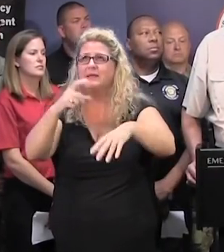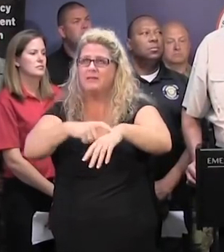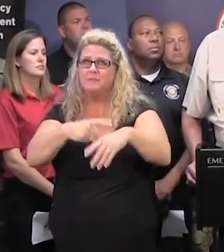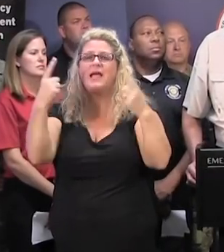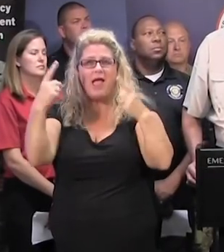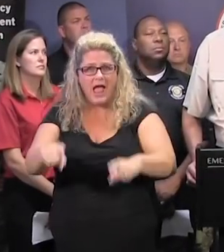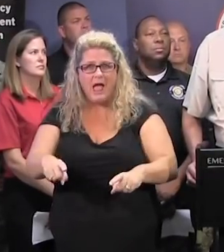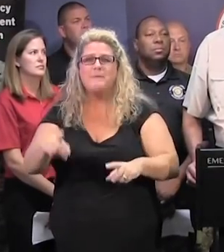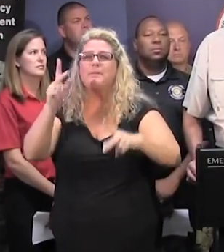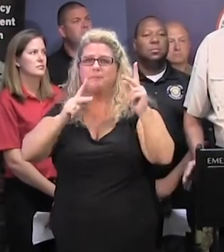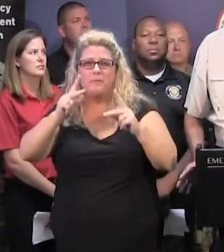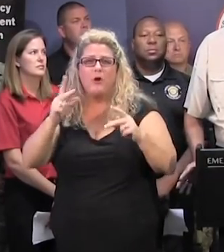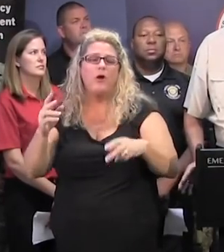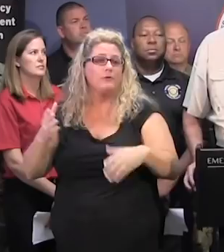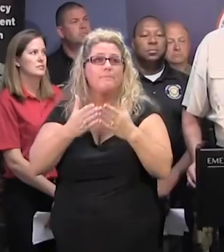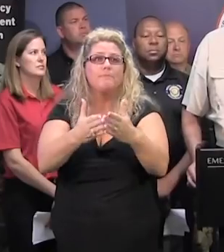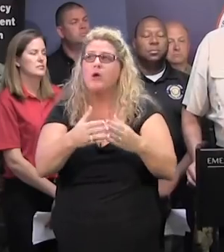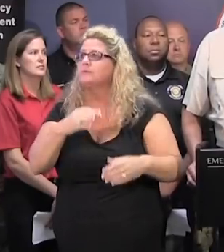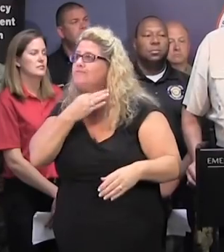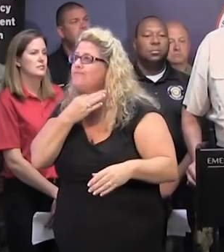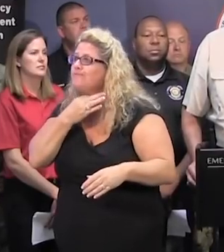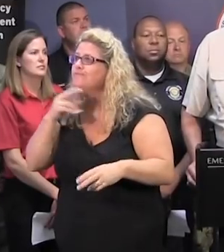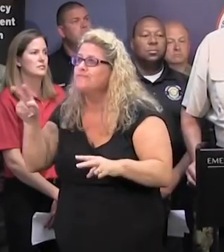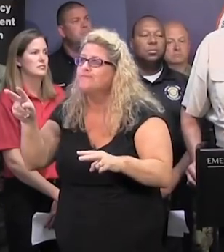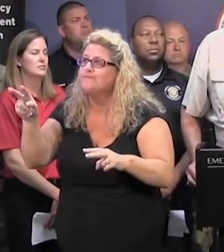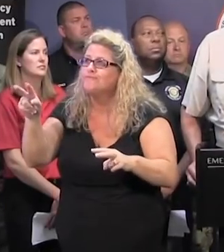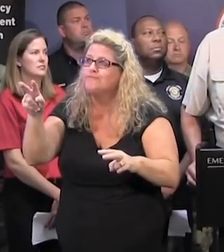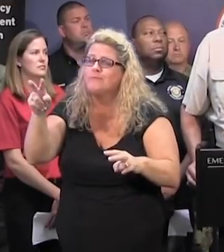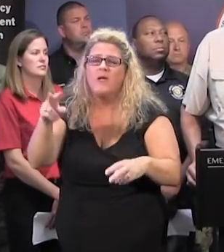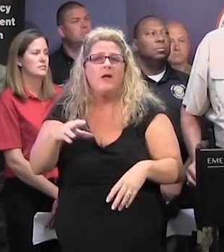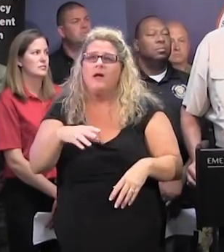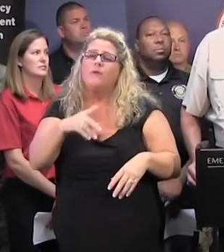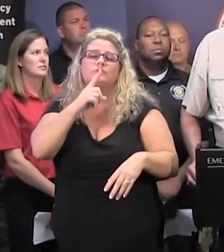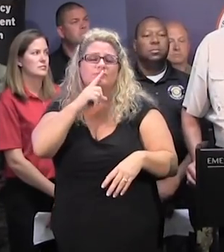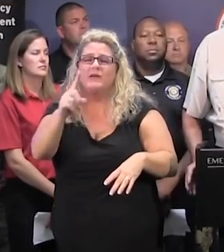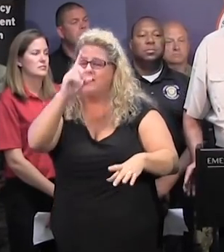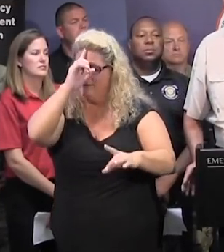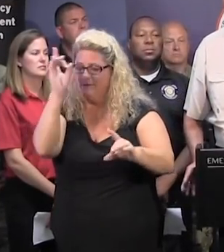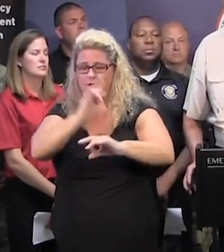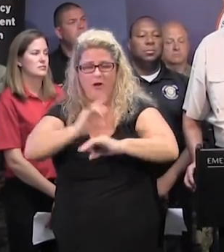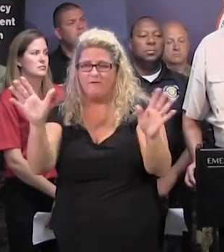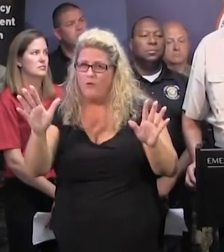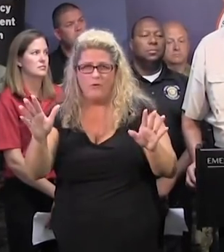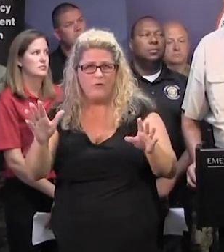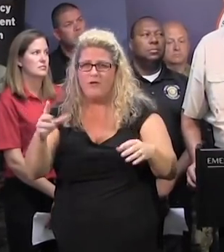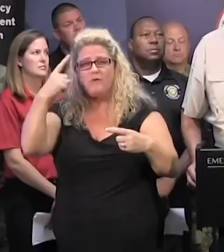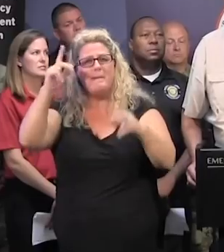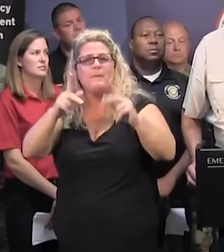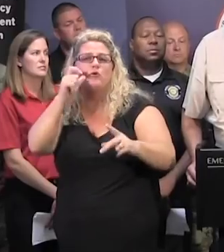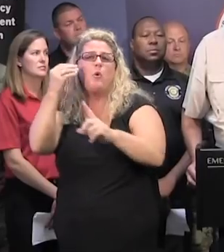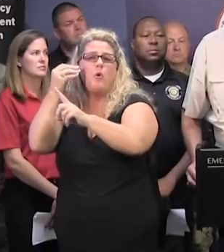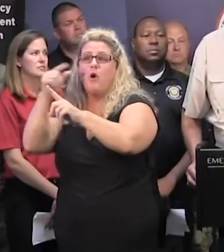boaters will put their boats in the water to go look. And that just causes all types of problems, especially for those homeowners